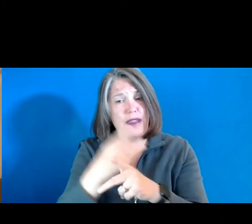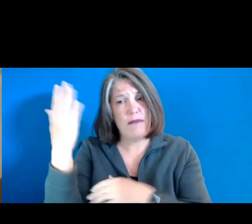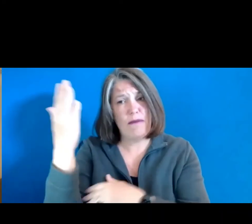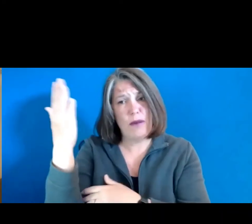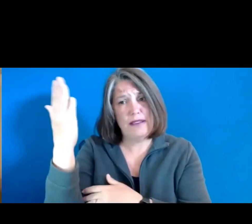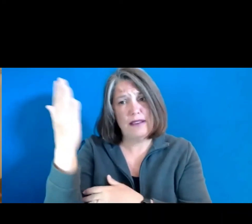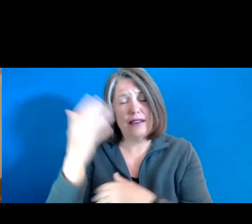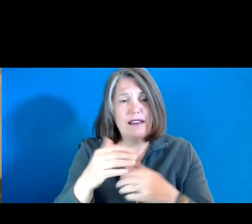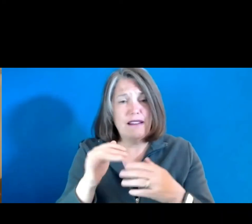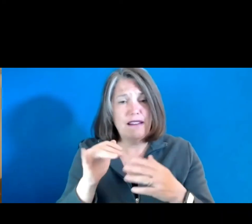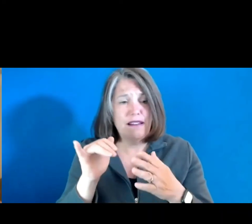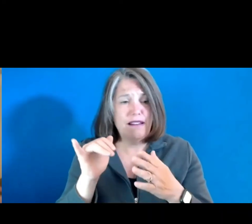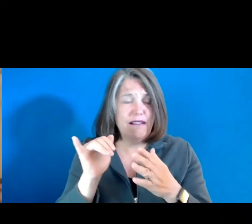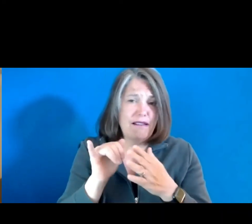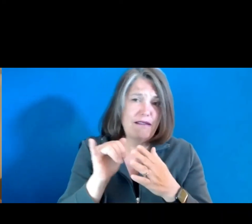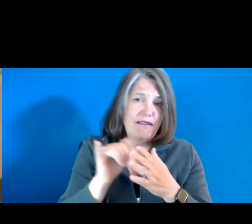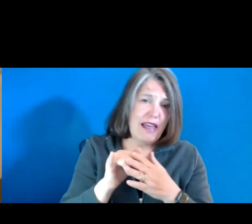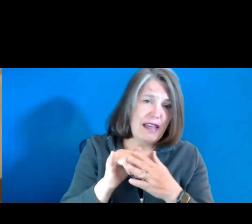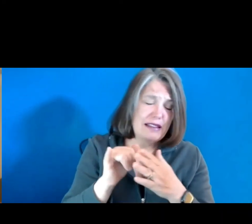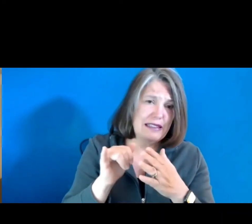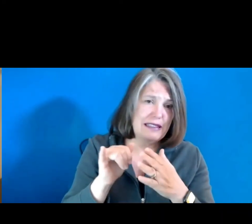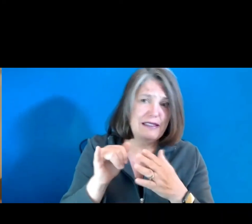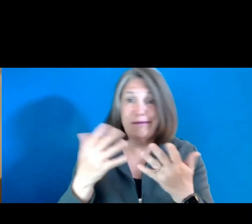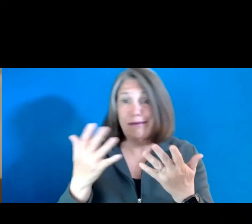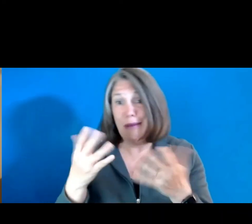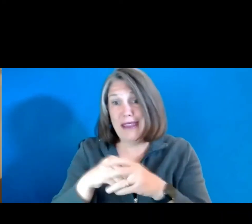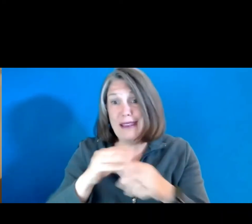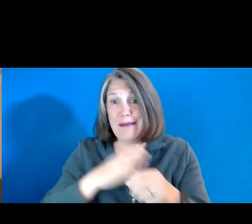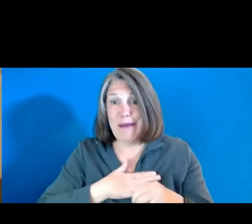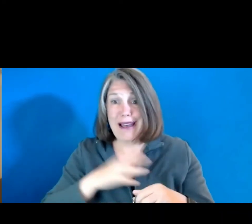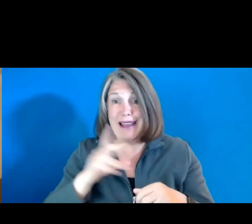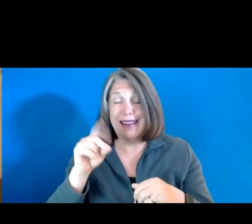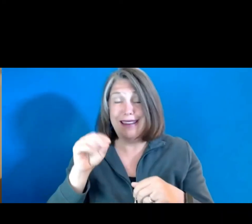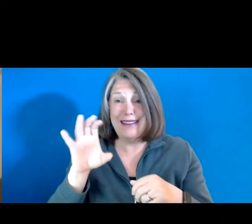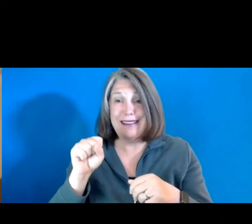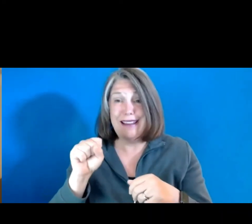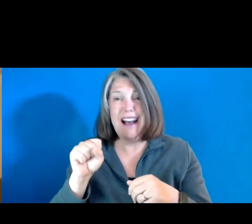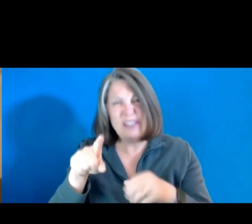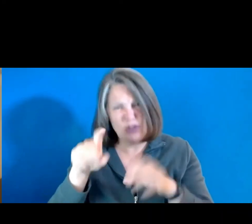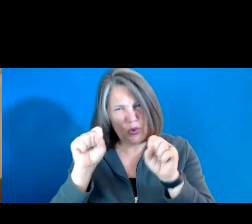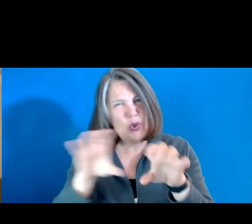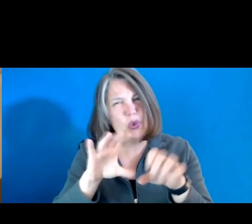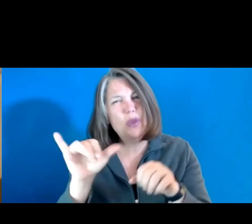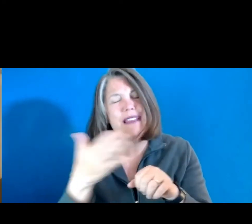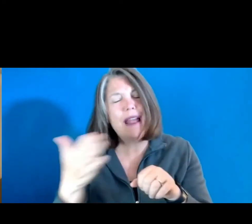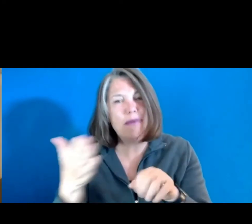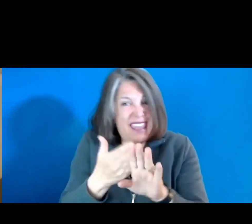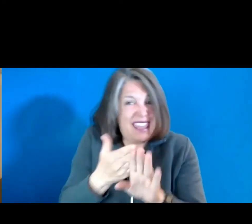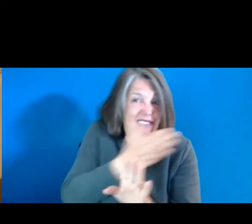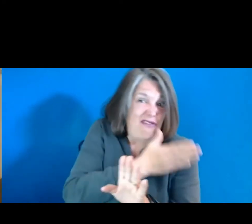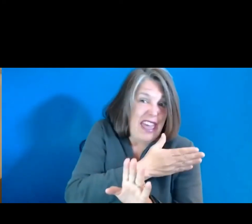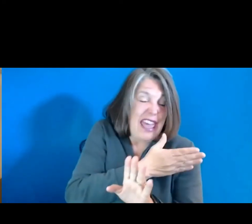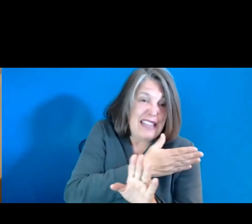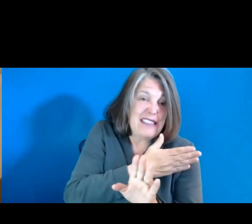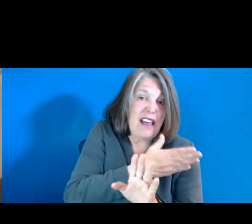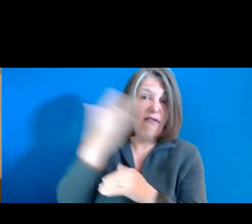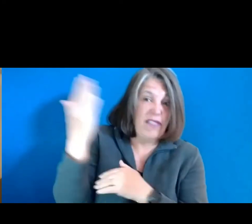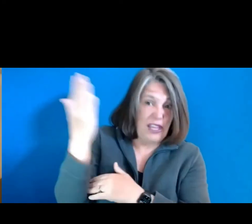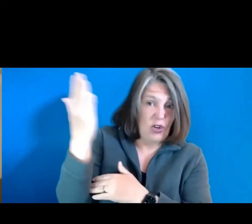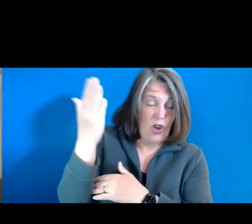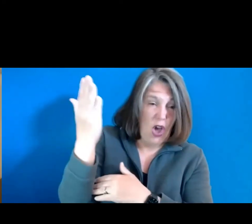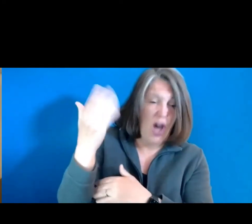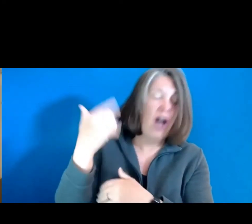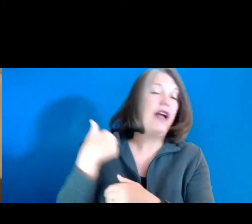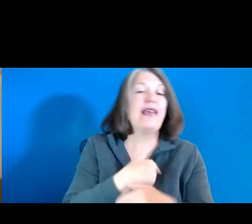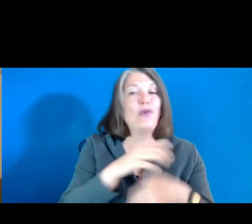that is sitting in my docs, you should do the same thing. In advance of the talk, as we all